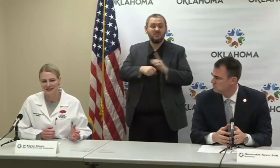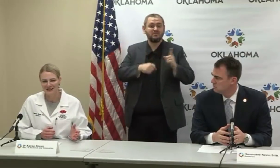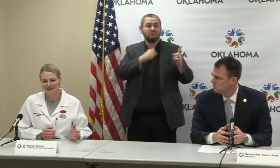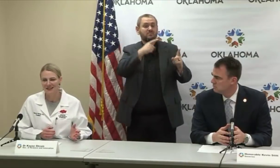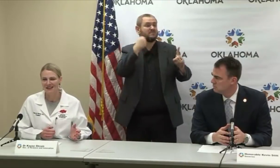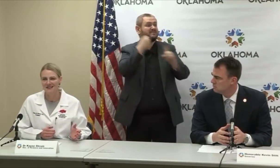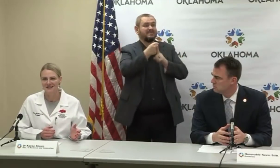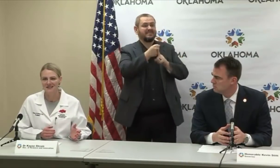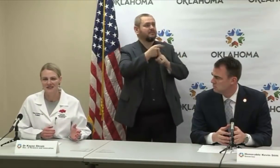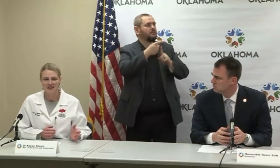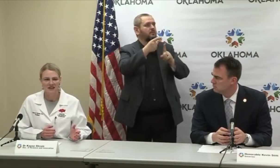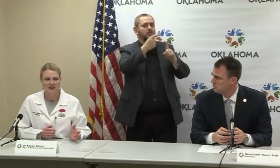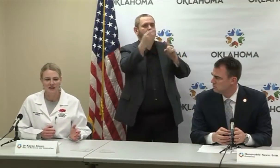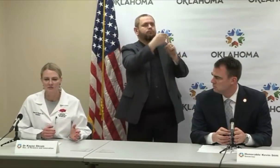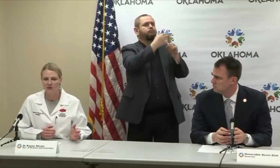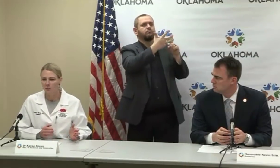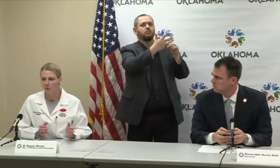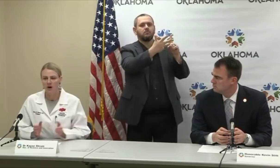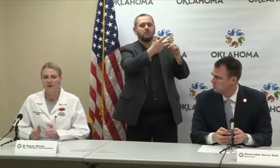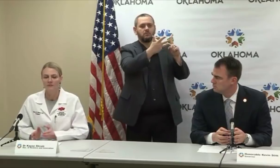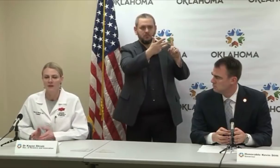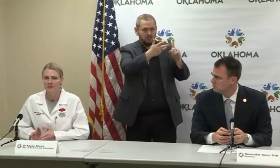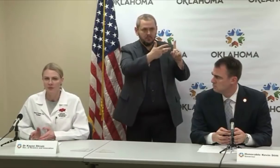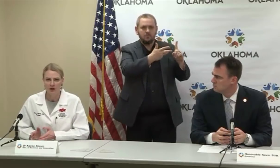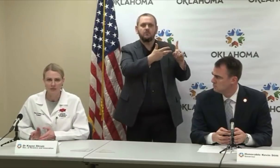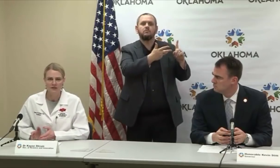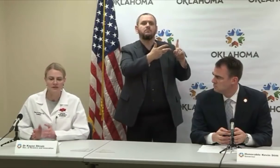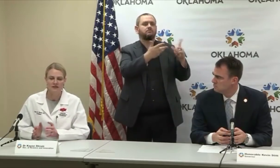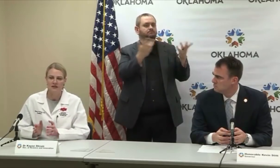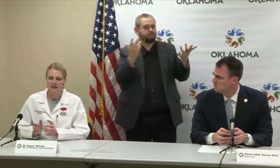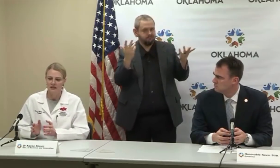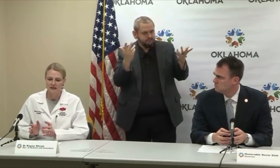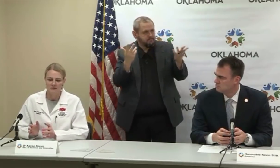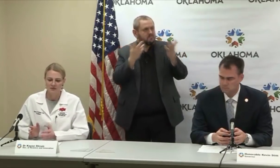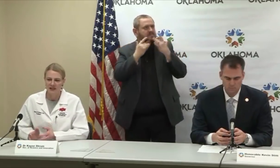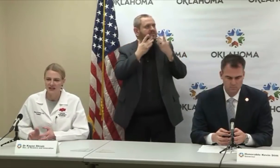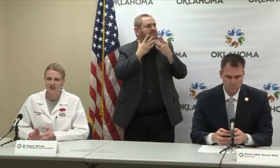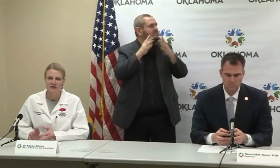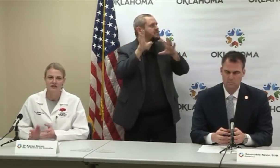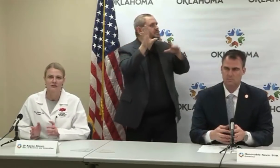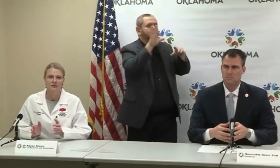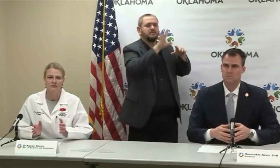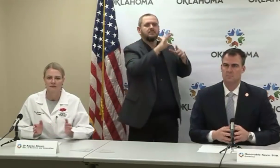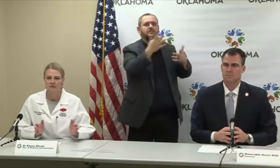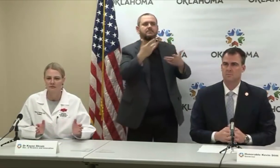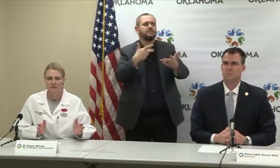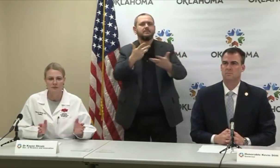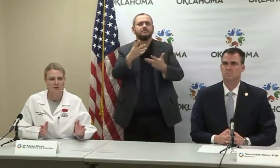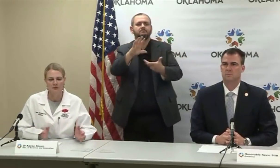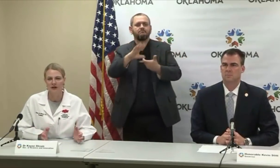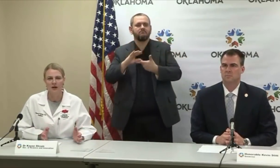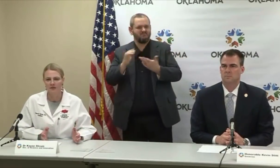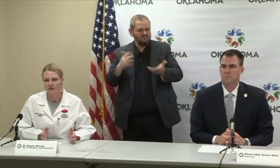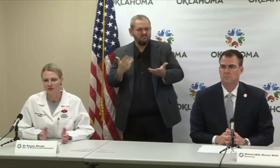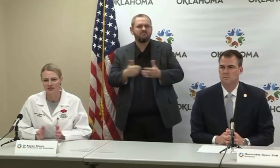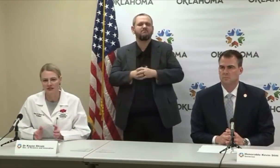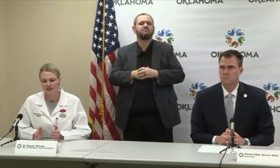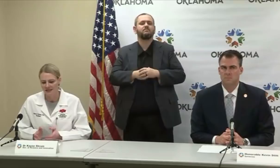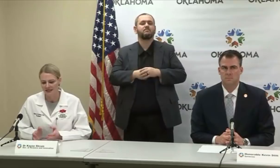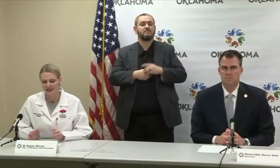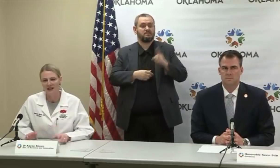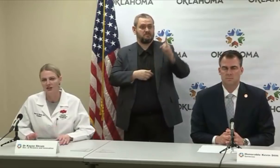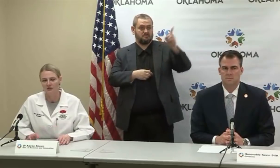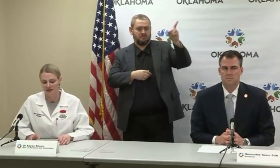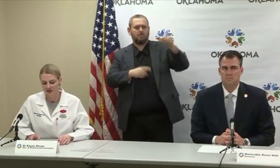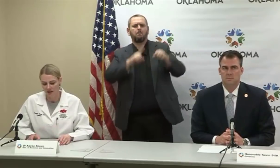tightens down. And while we might be promised reagent, we might not be first in